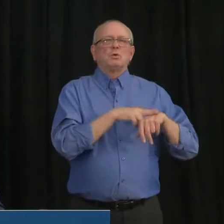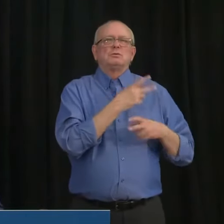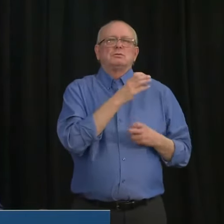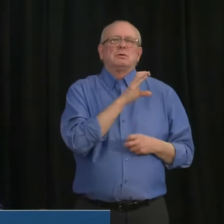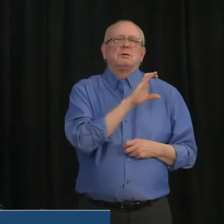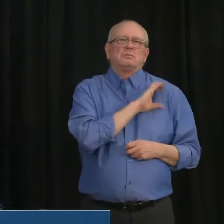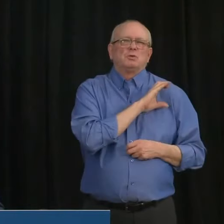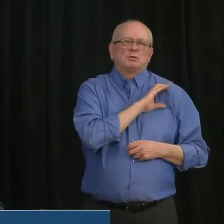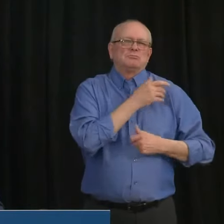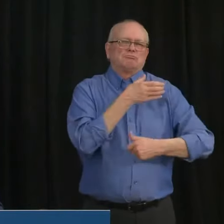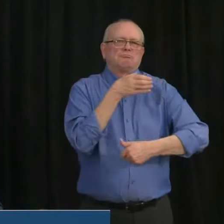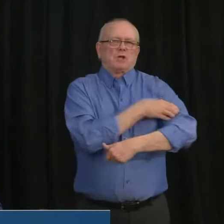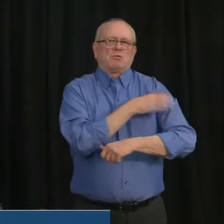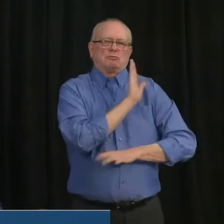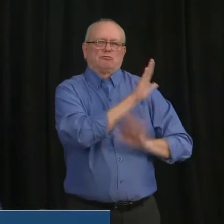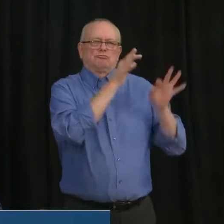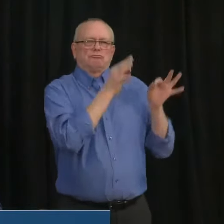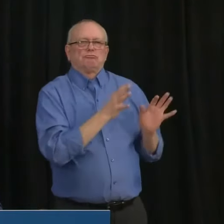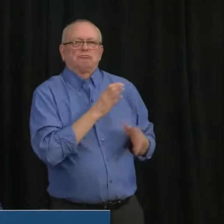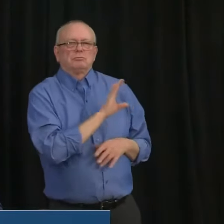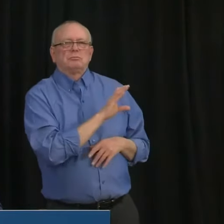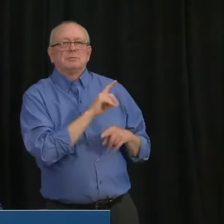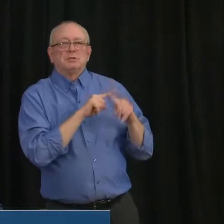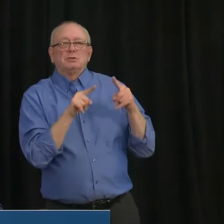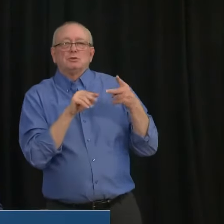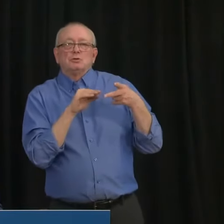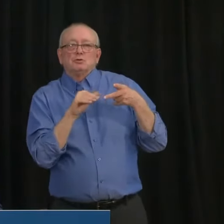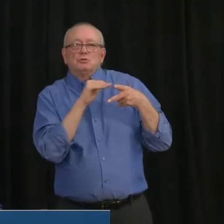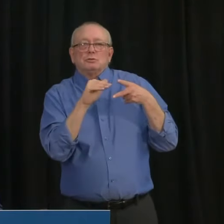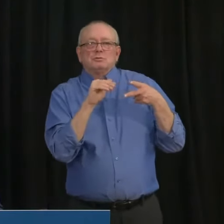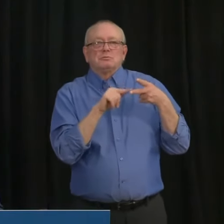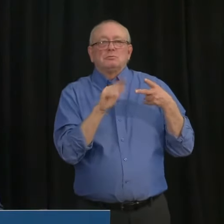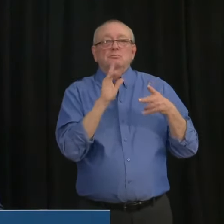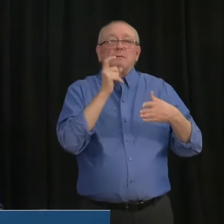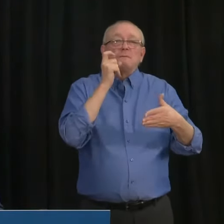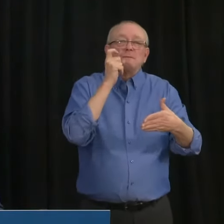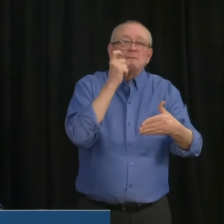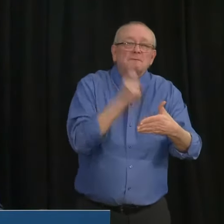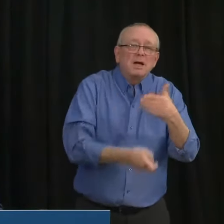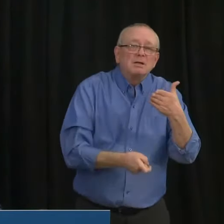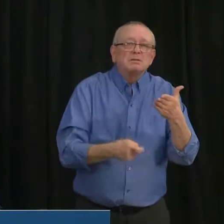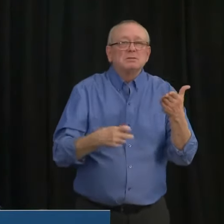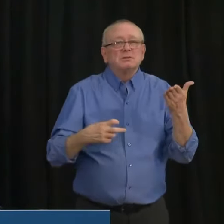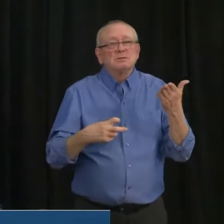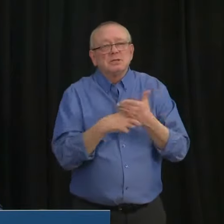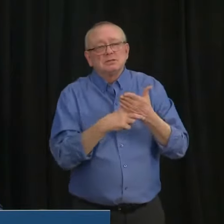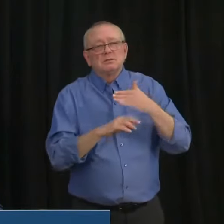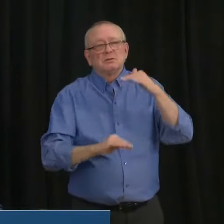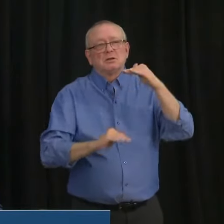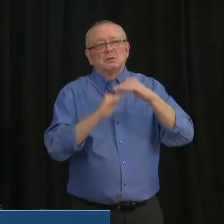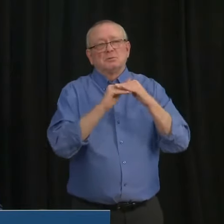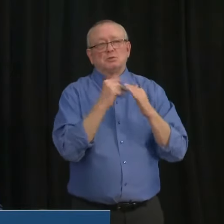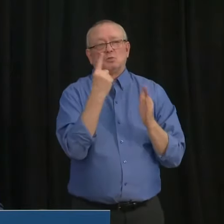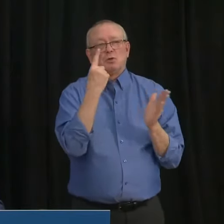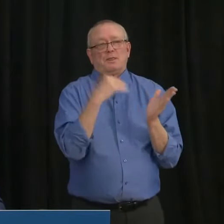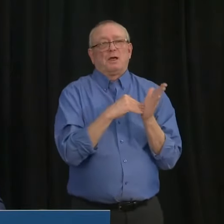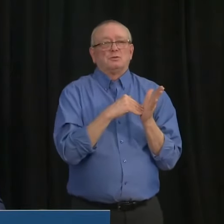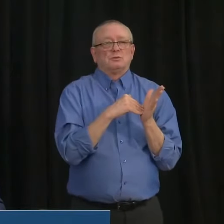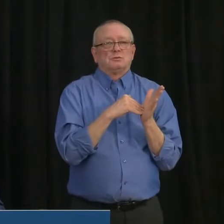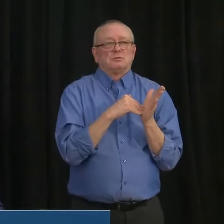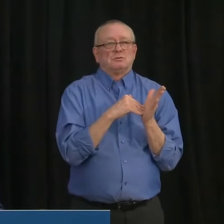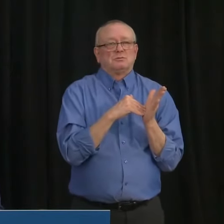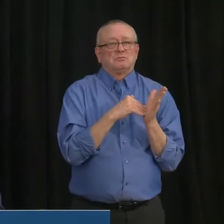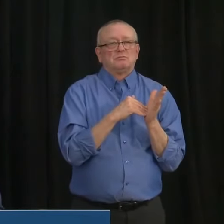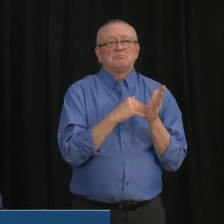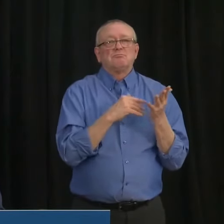Uh, they will be able to, uh, write tickets for fines of up to a thousand dollars per individual who's violating these rules for indoor, against indoor